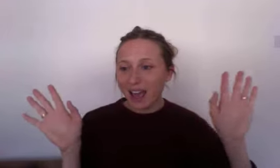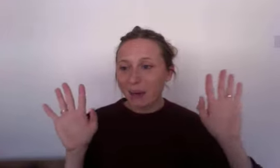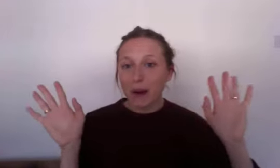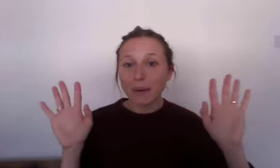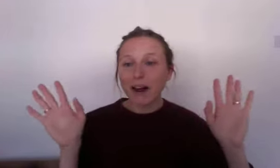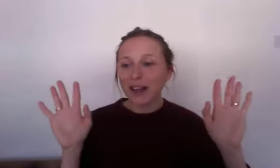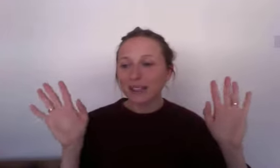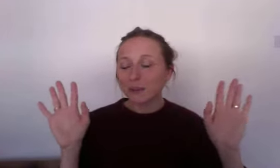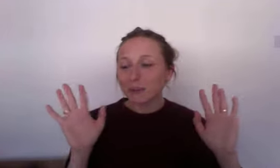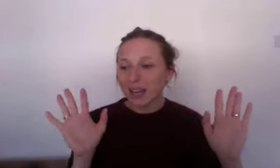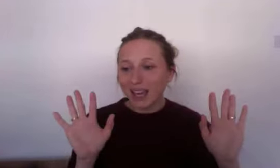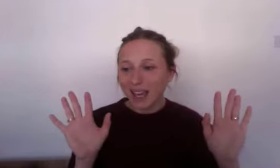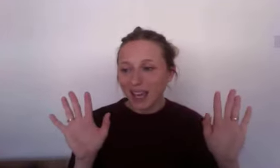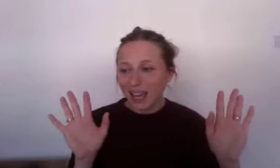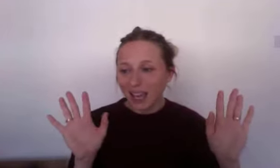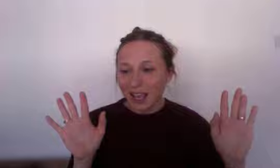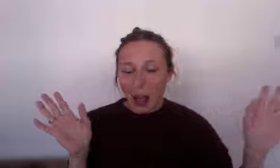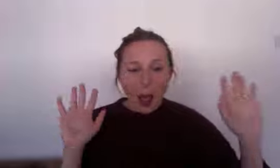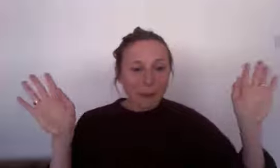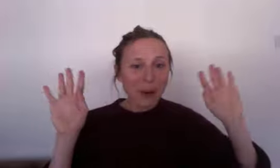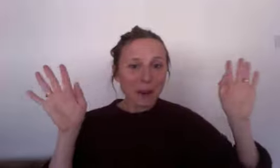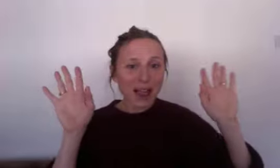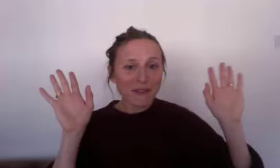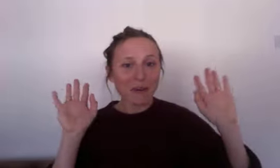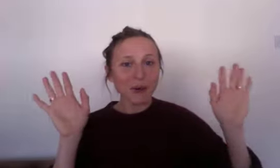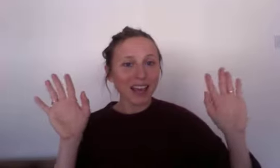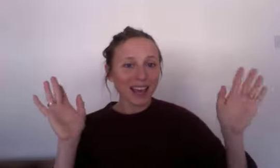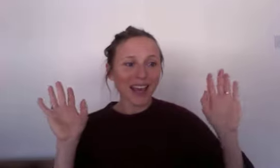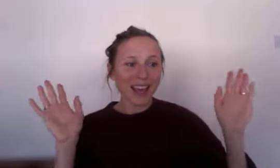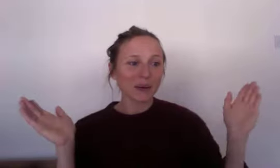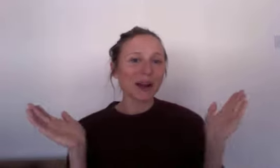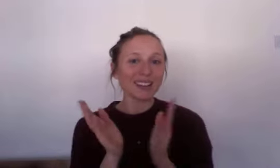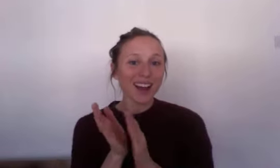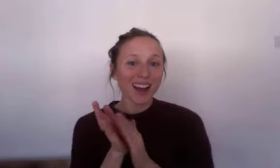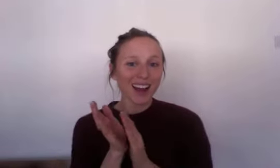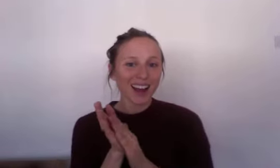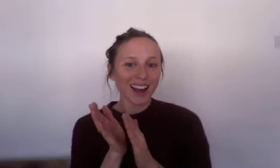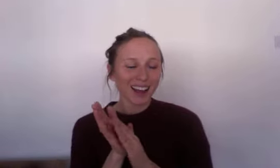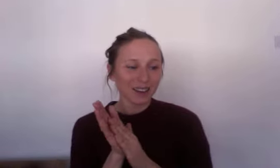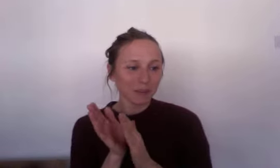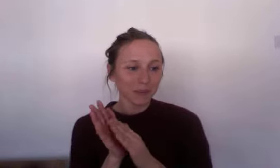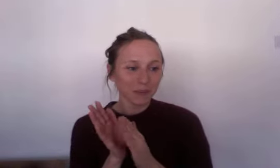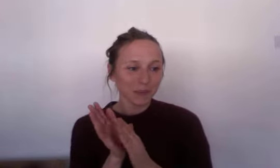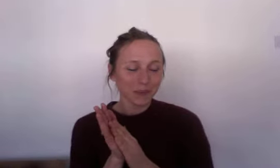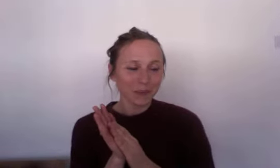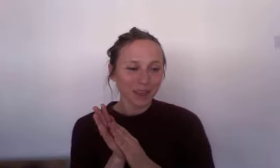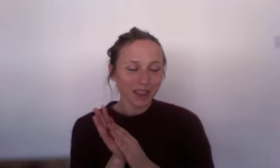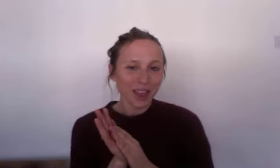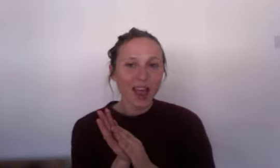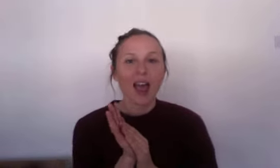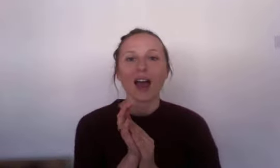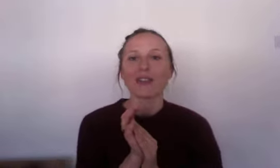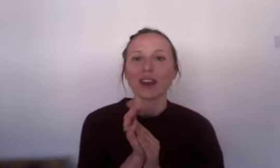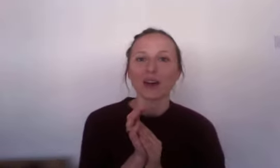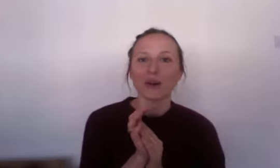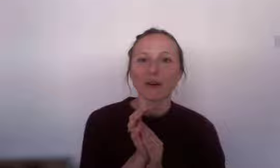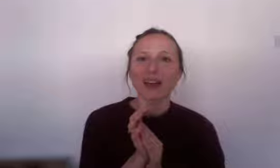bye bye to me bye bye everybody and then I always